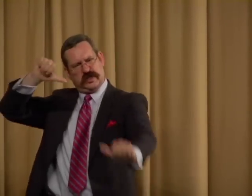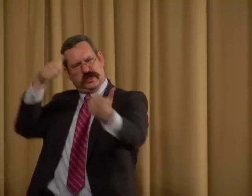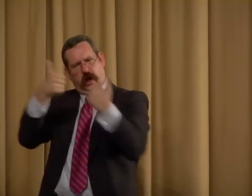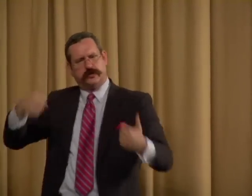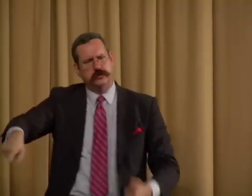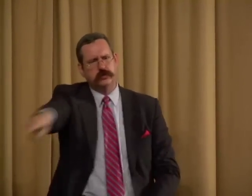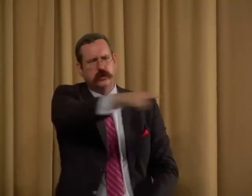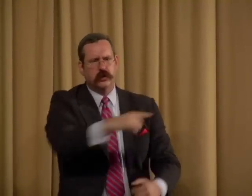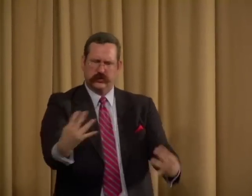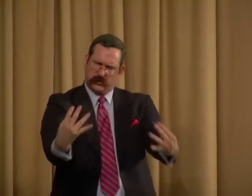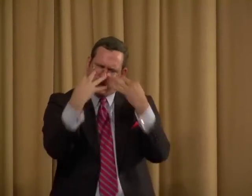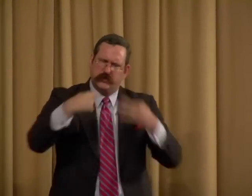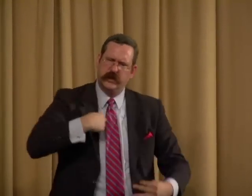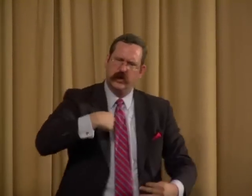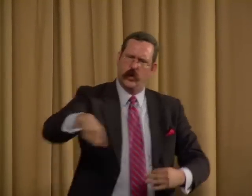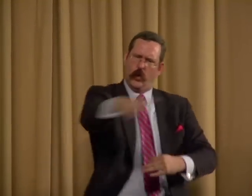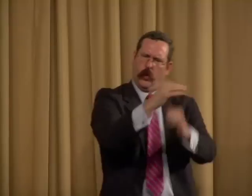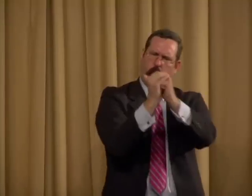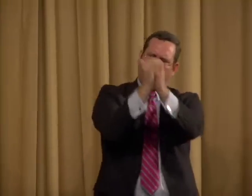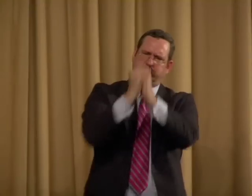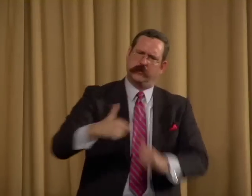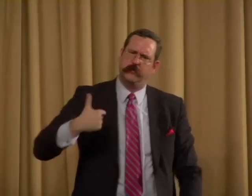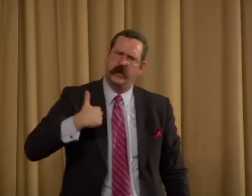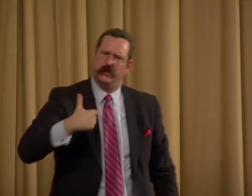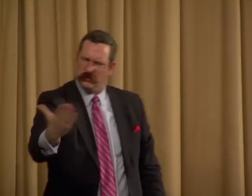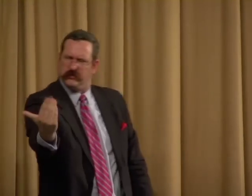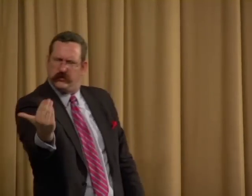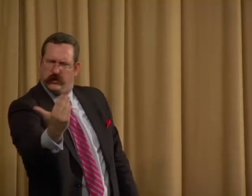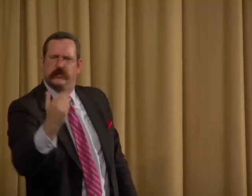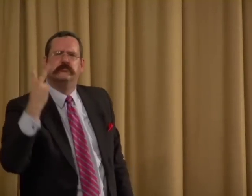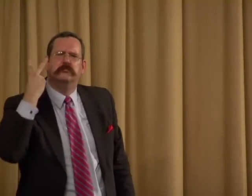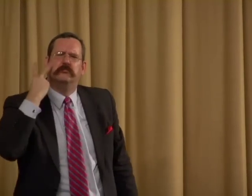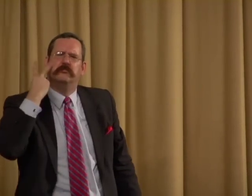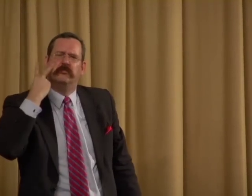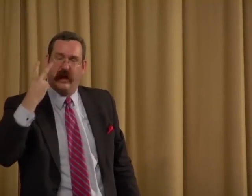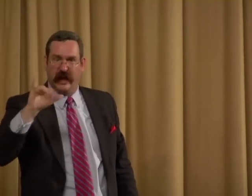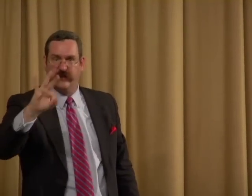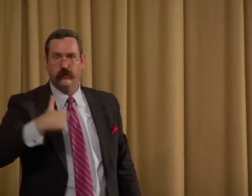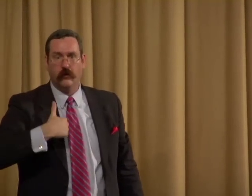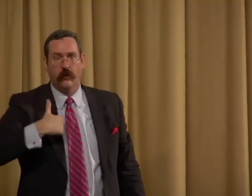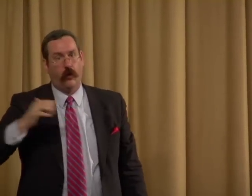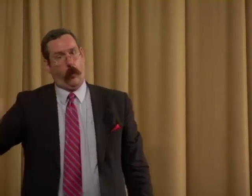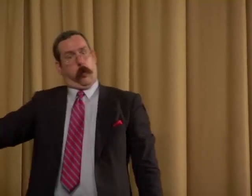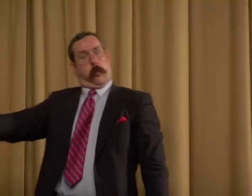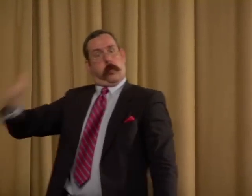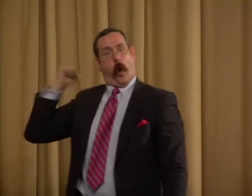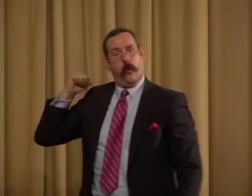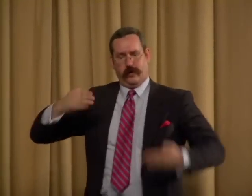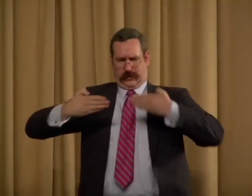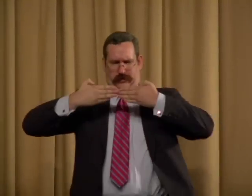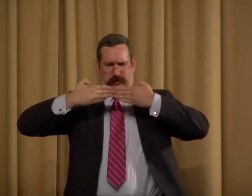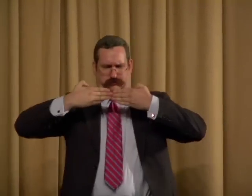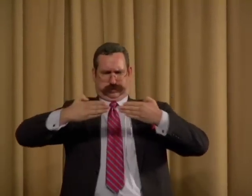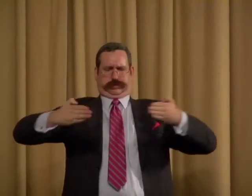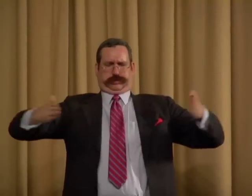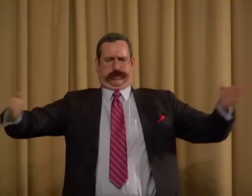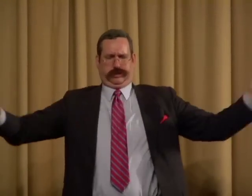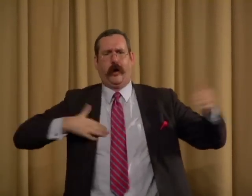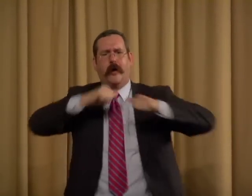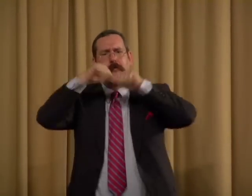the Jews, looked to God. Worship me. See if I will not